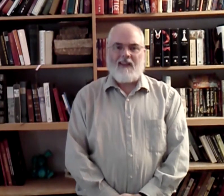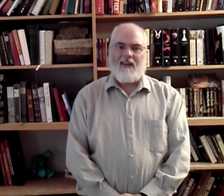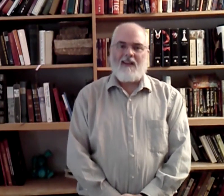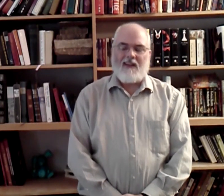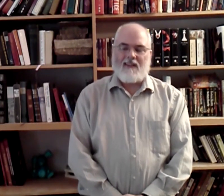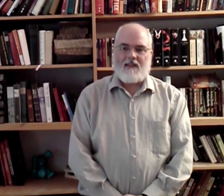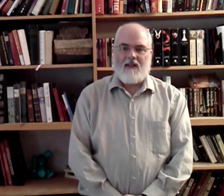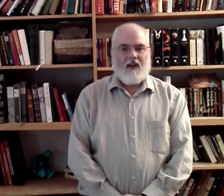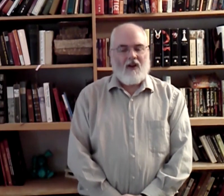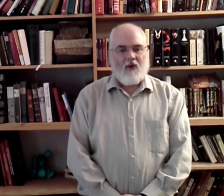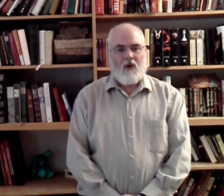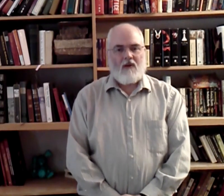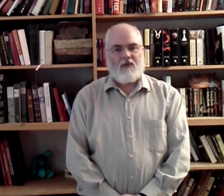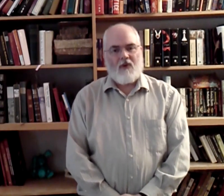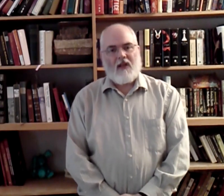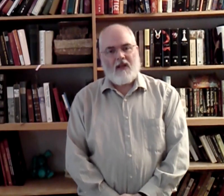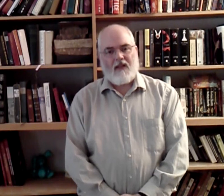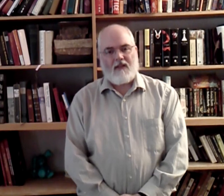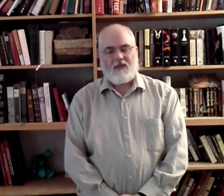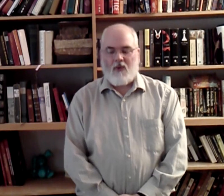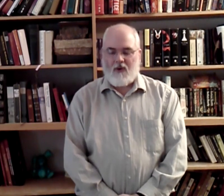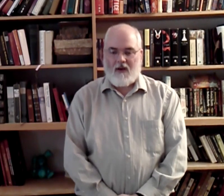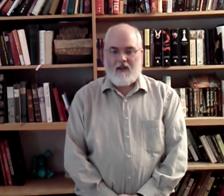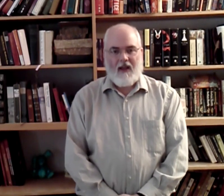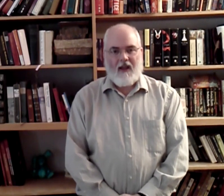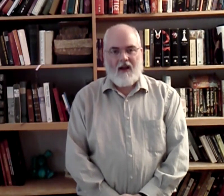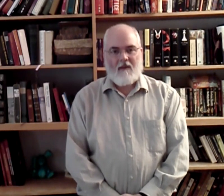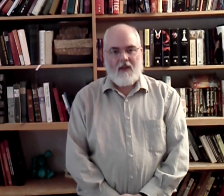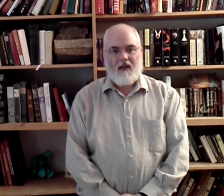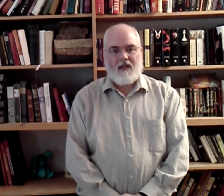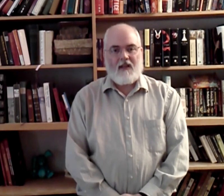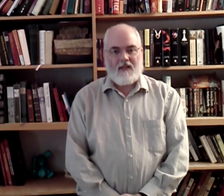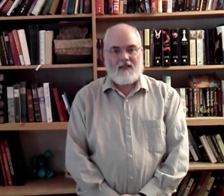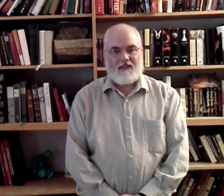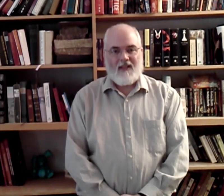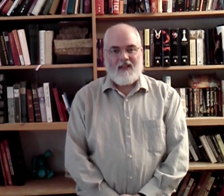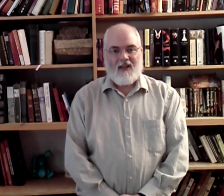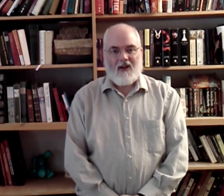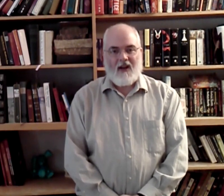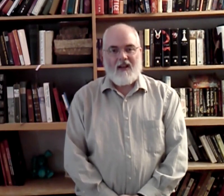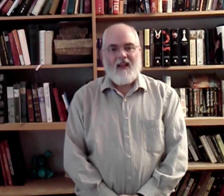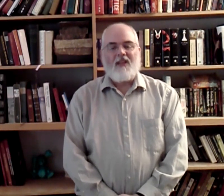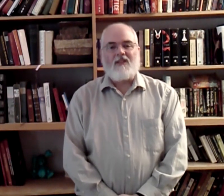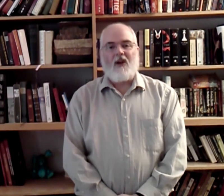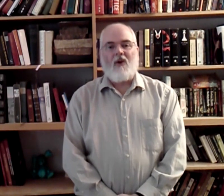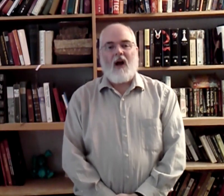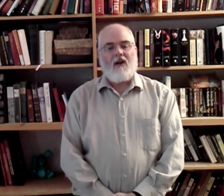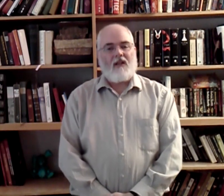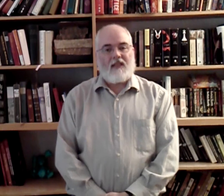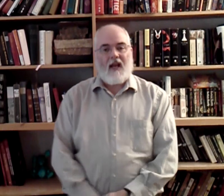it is. Or, truly it is. Or, yeah, man, it is. Alright? So, I'm going to sign